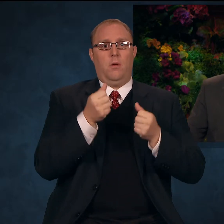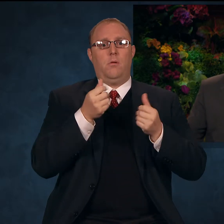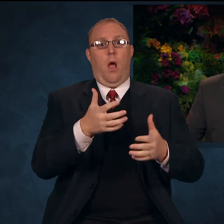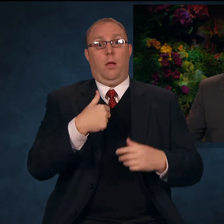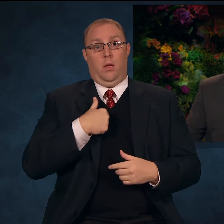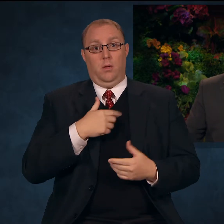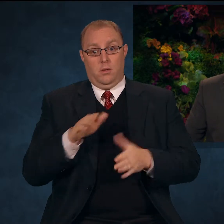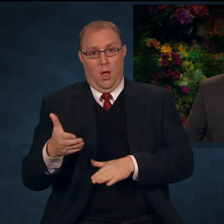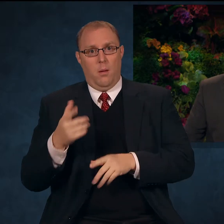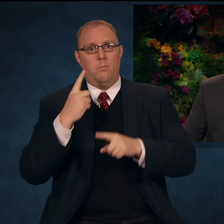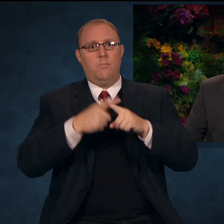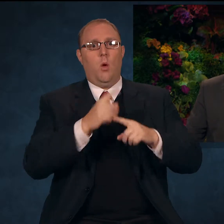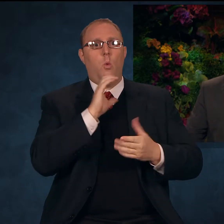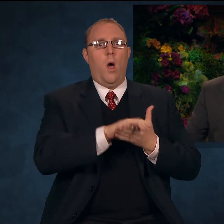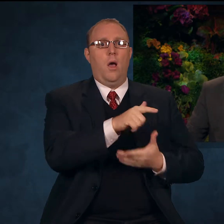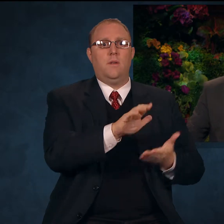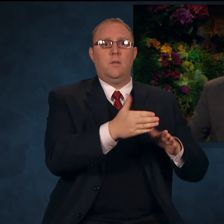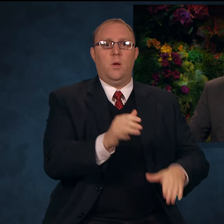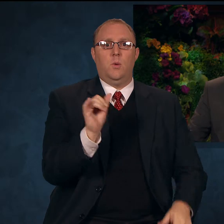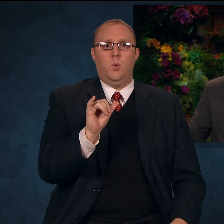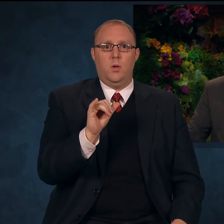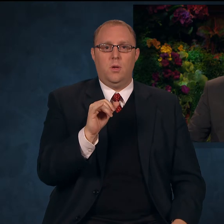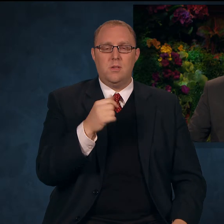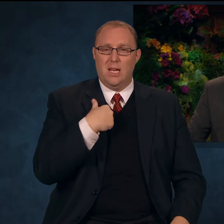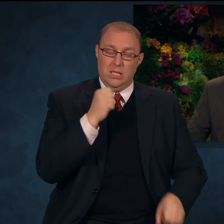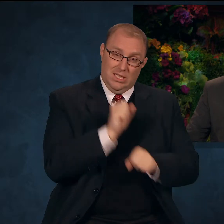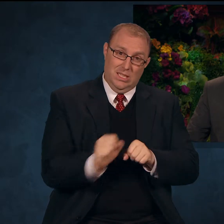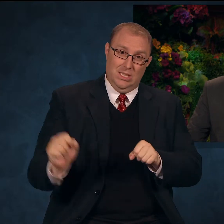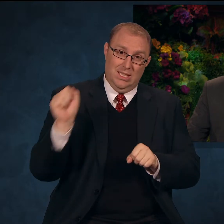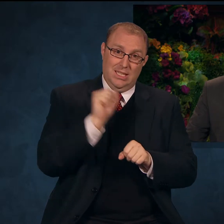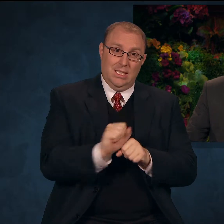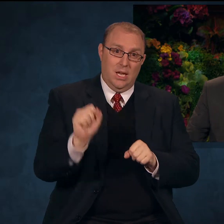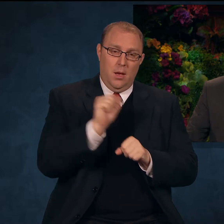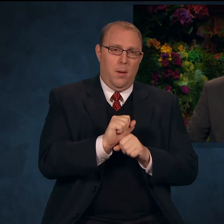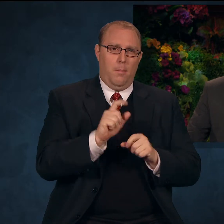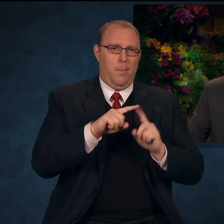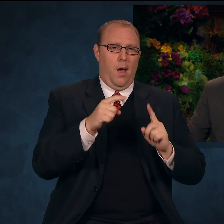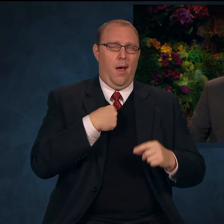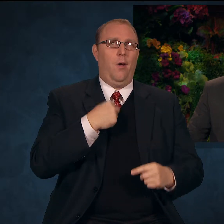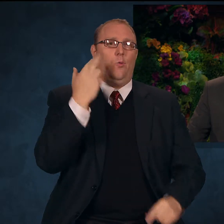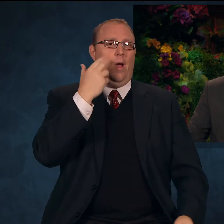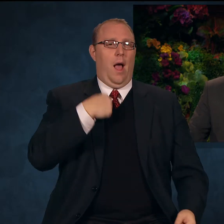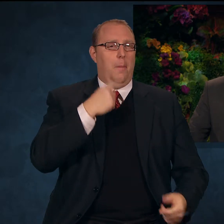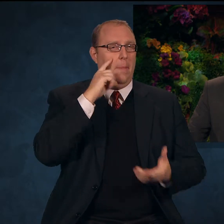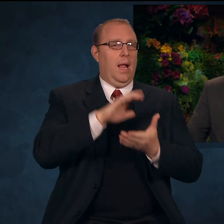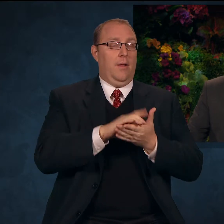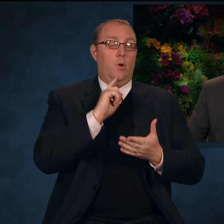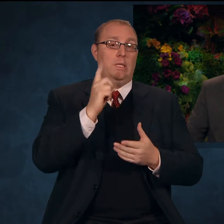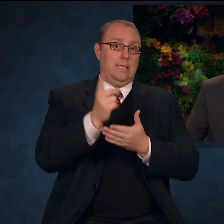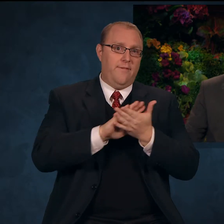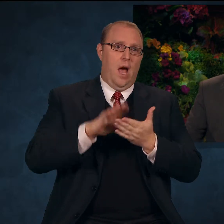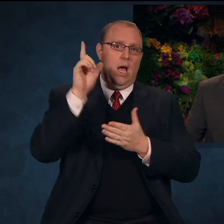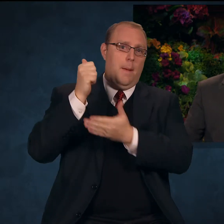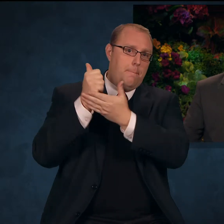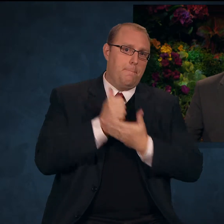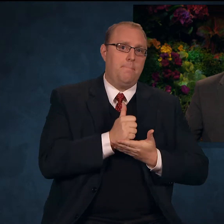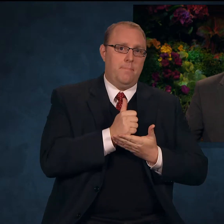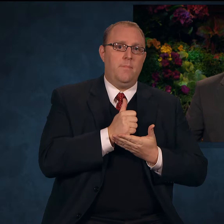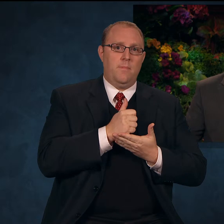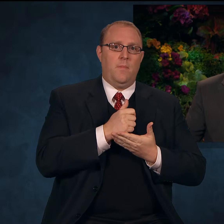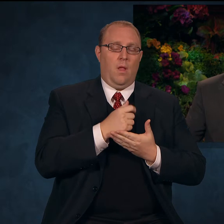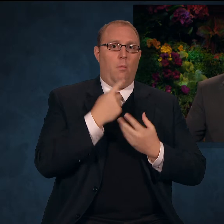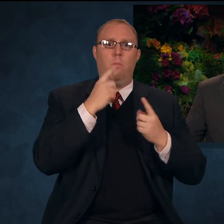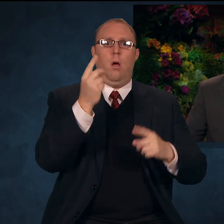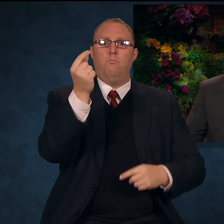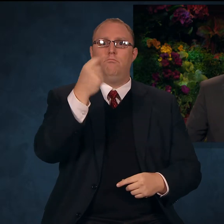wife's death. After a great effort in what I believe was divine intervention, our feet somehow touched the